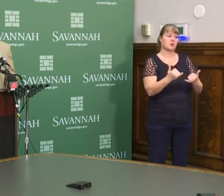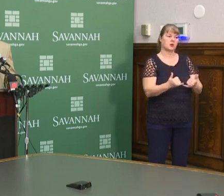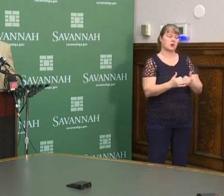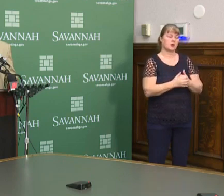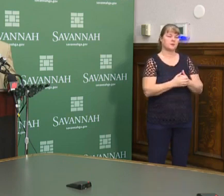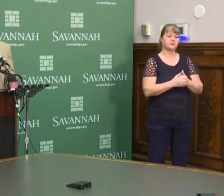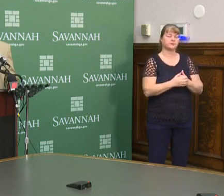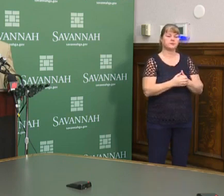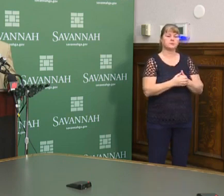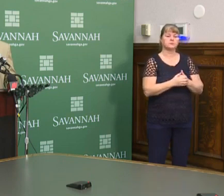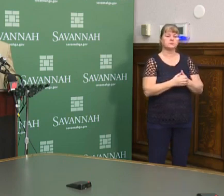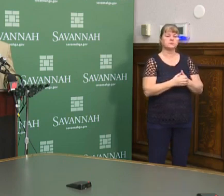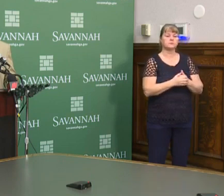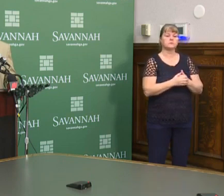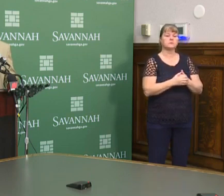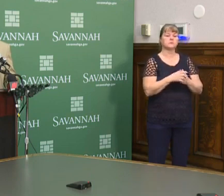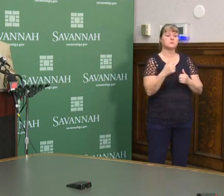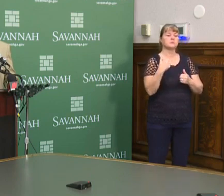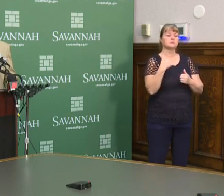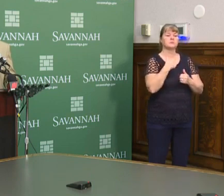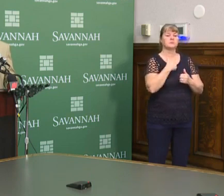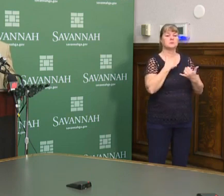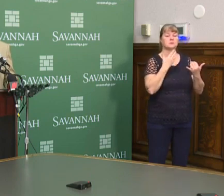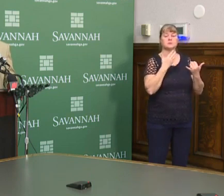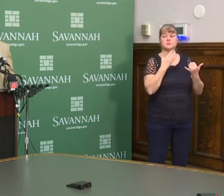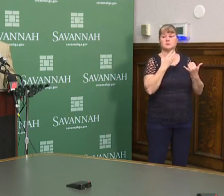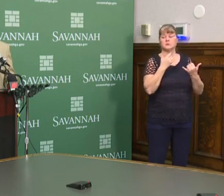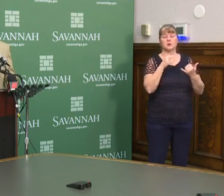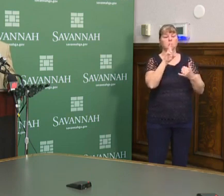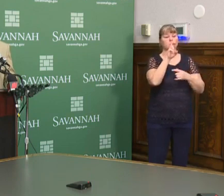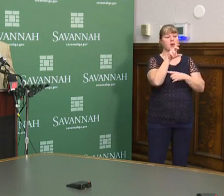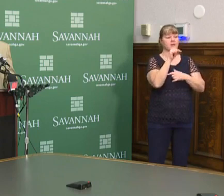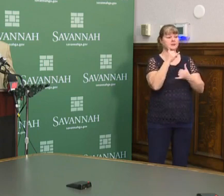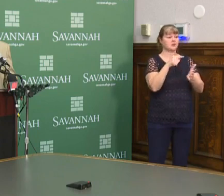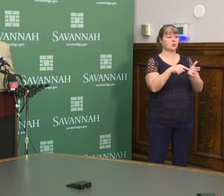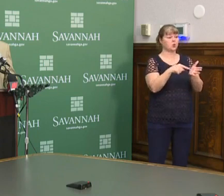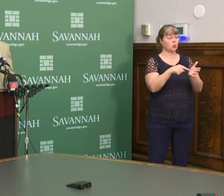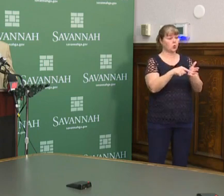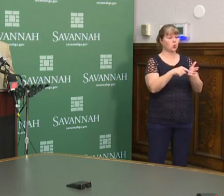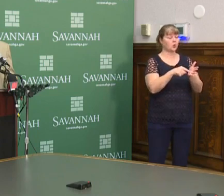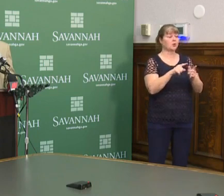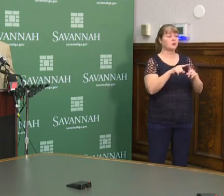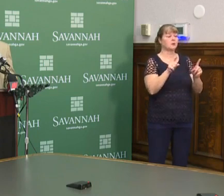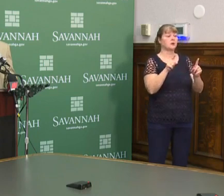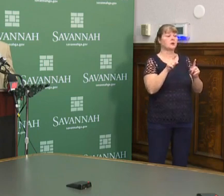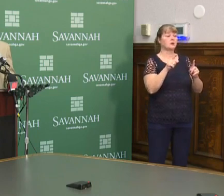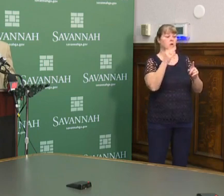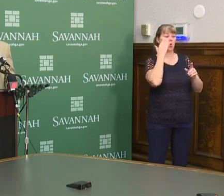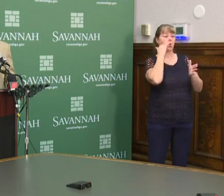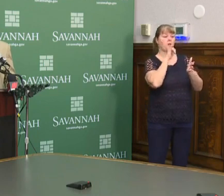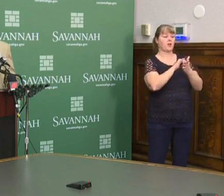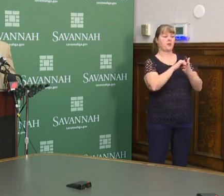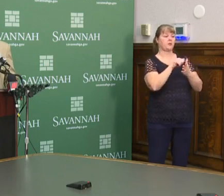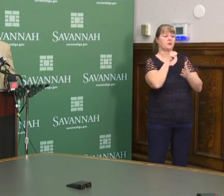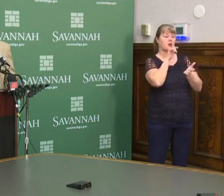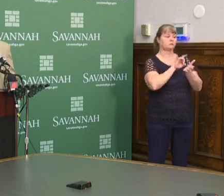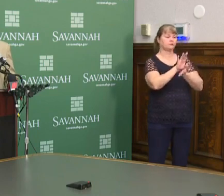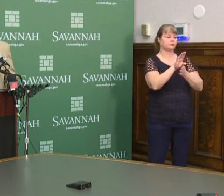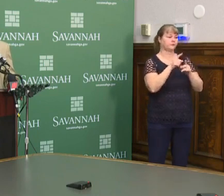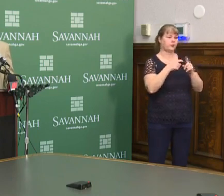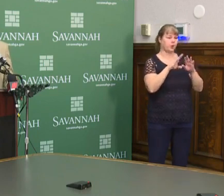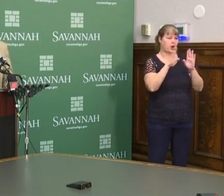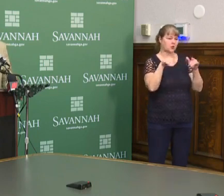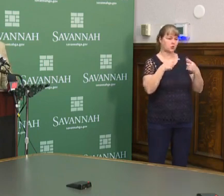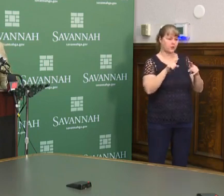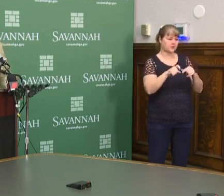this time. So although your rent might still be due, you know, at least you got at least rest that you're not going to be put out of your house during